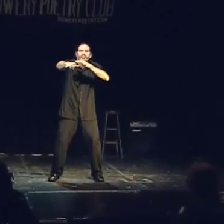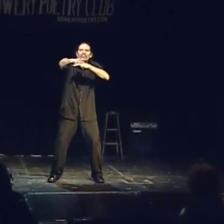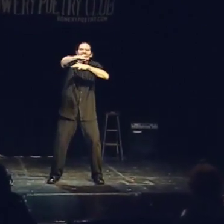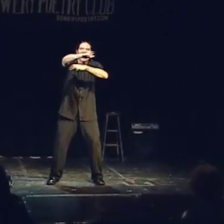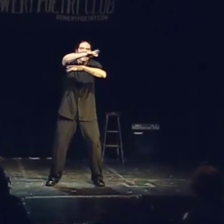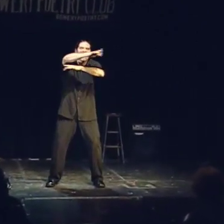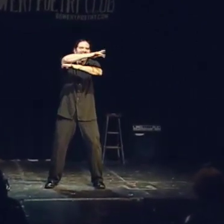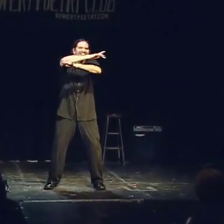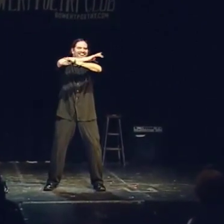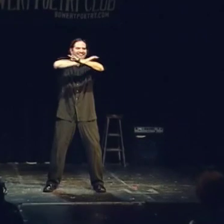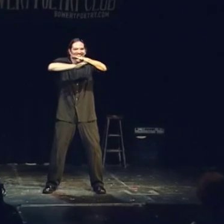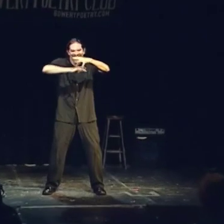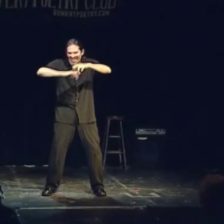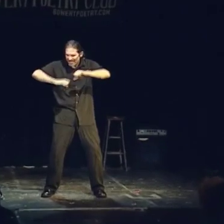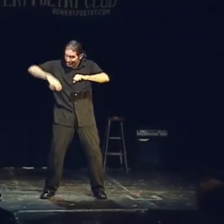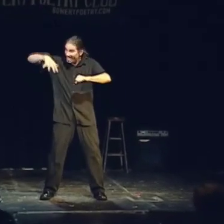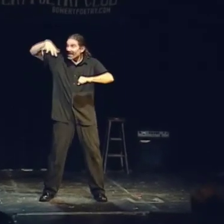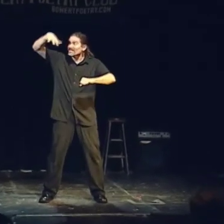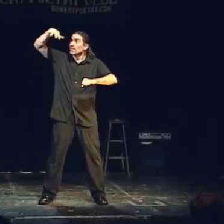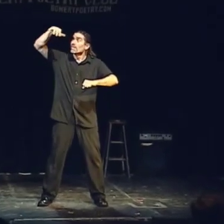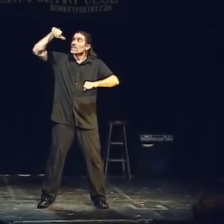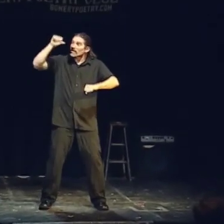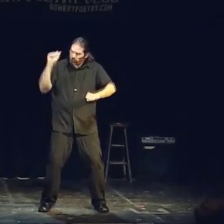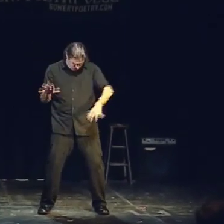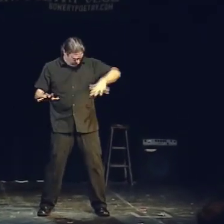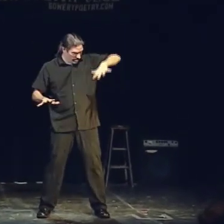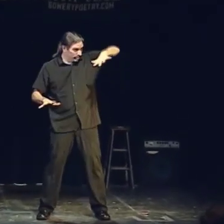on the waves.